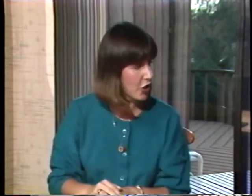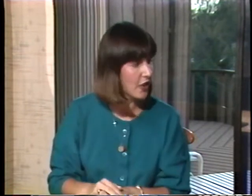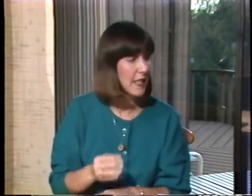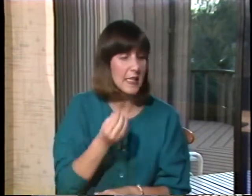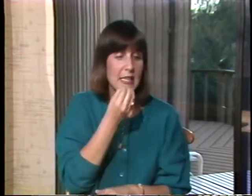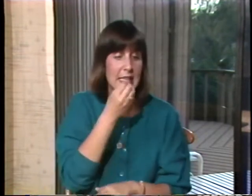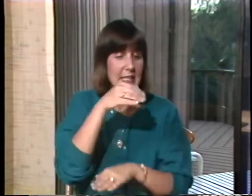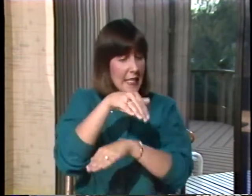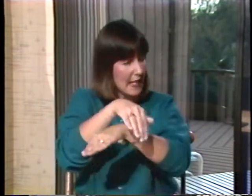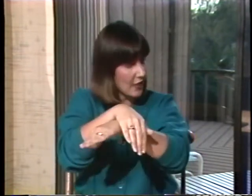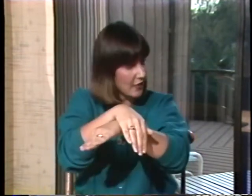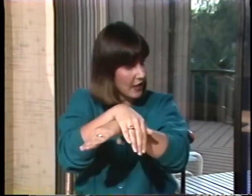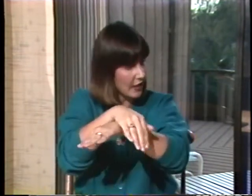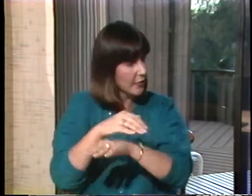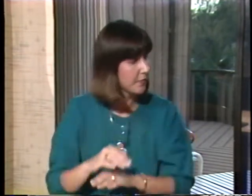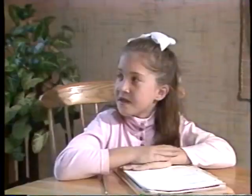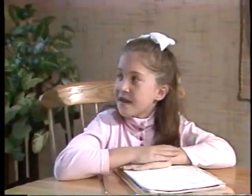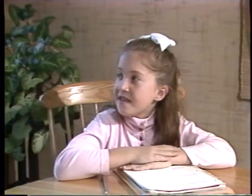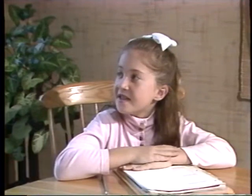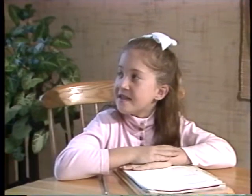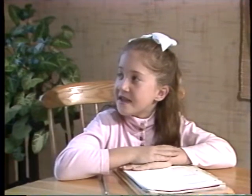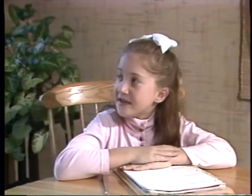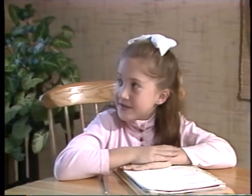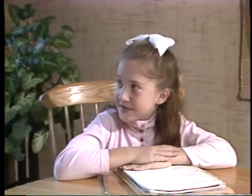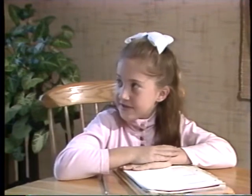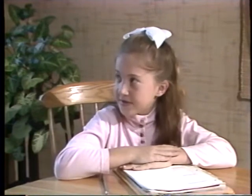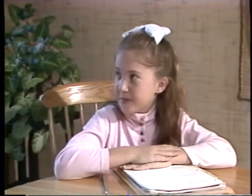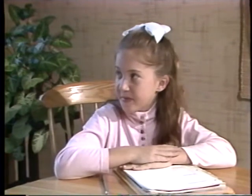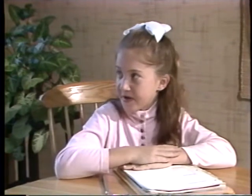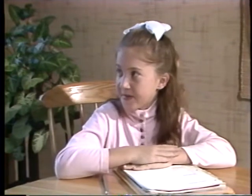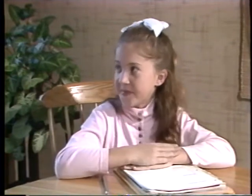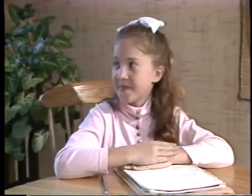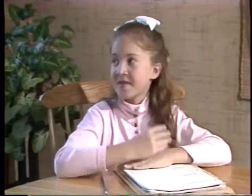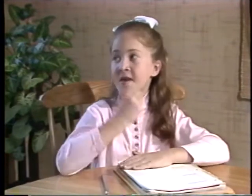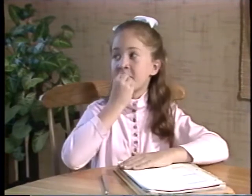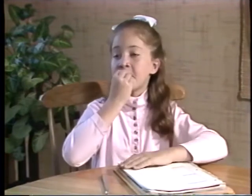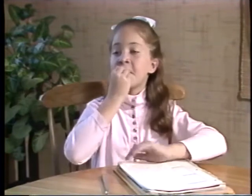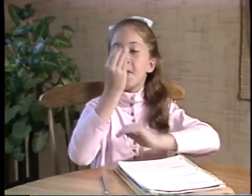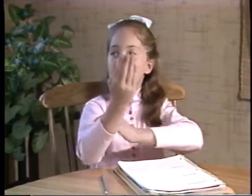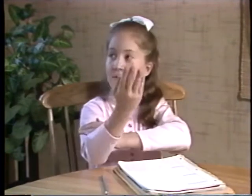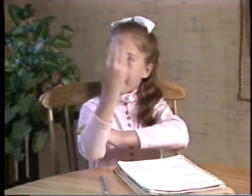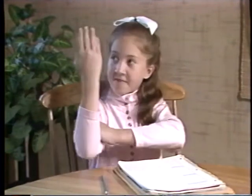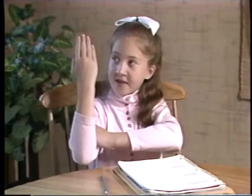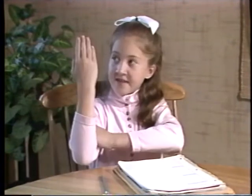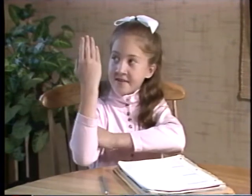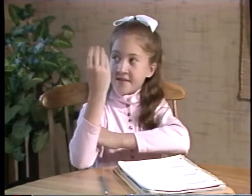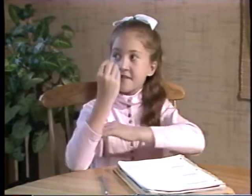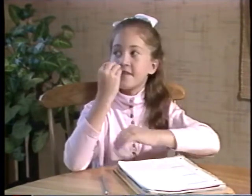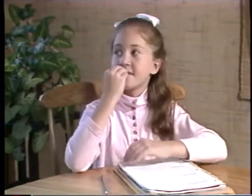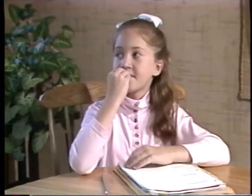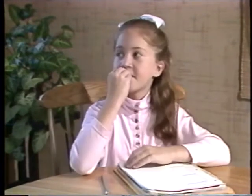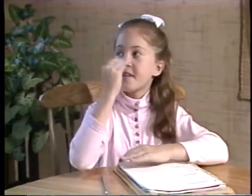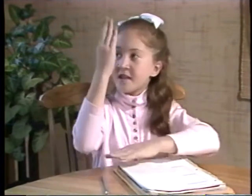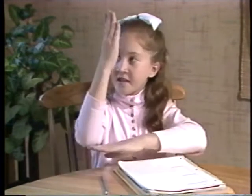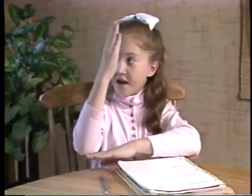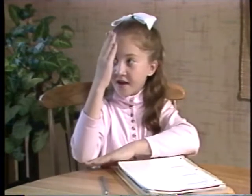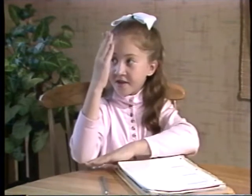is eat evening. That's easy to remember. Breakfast, lunch,